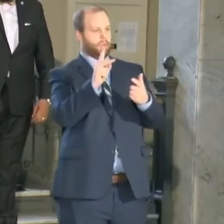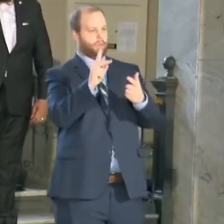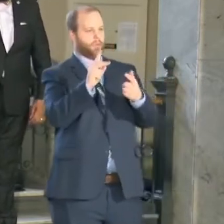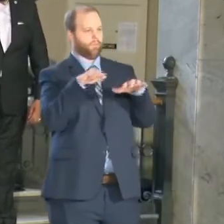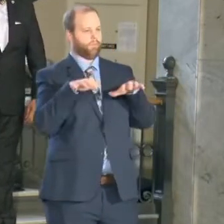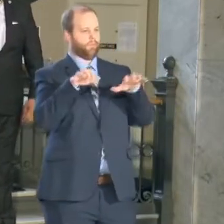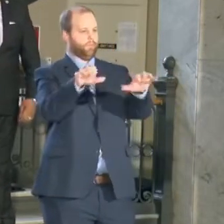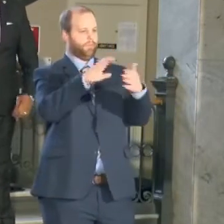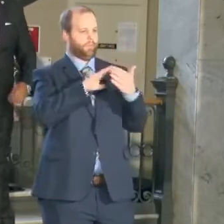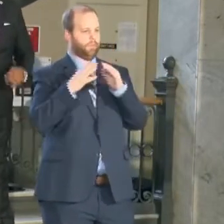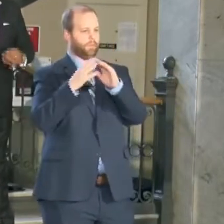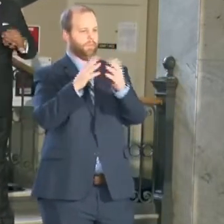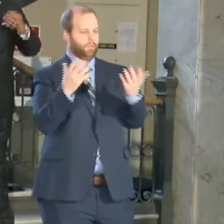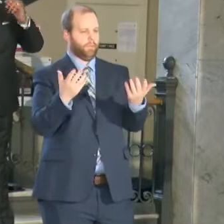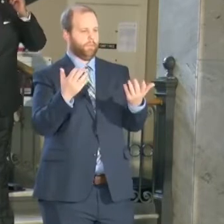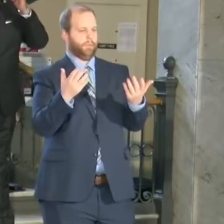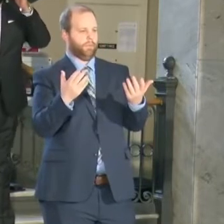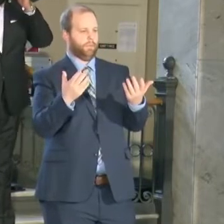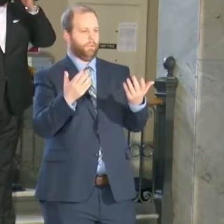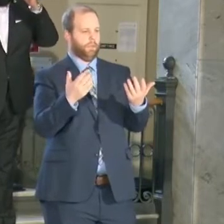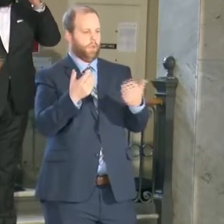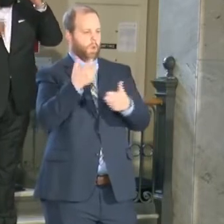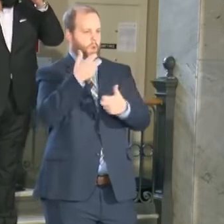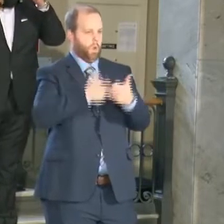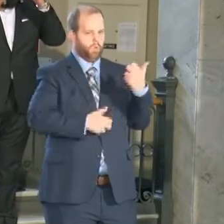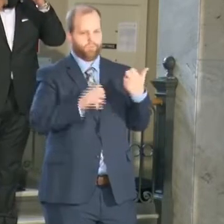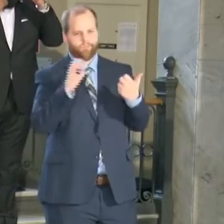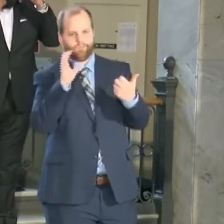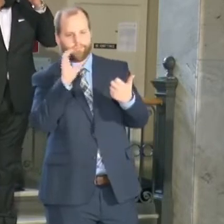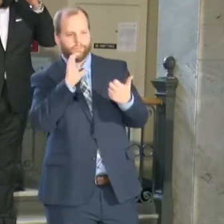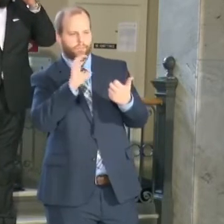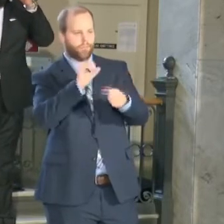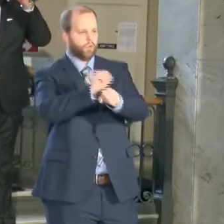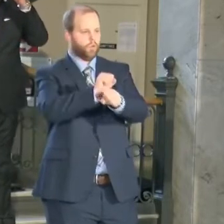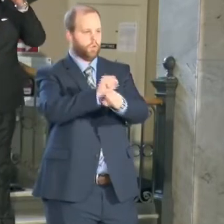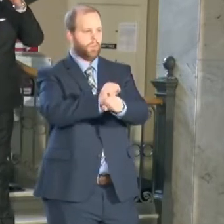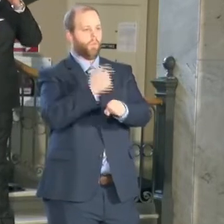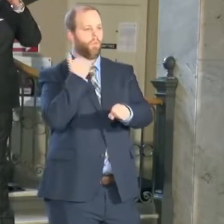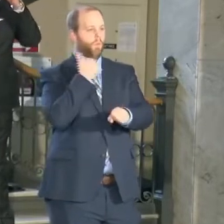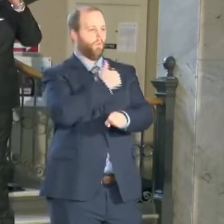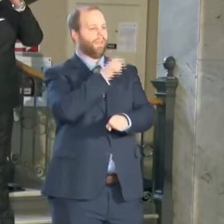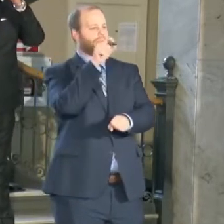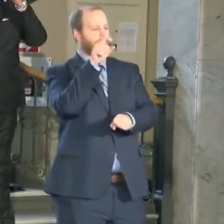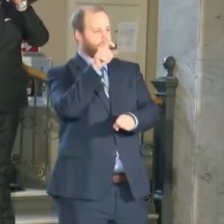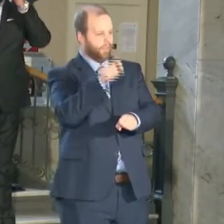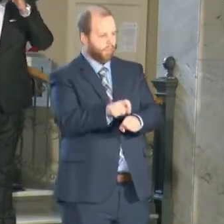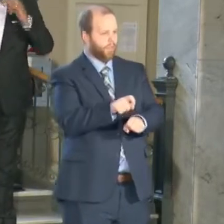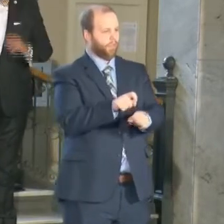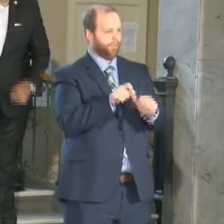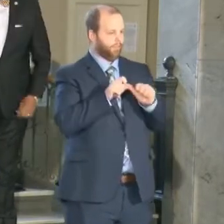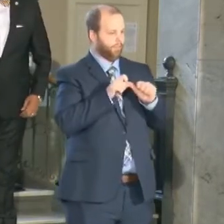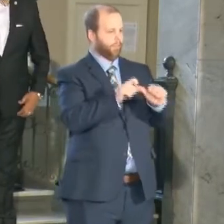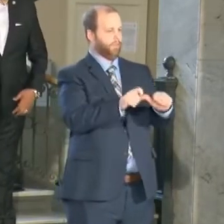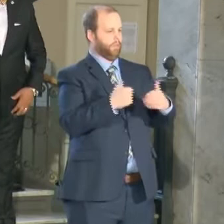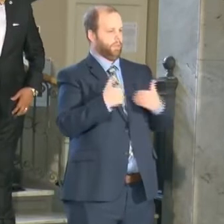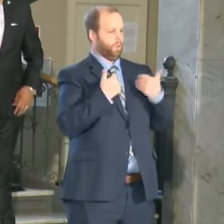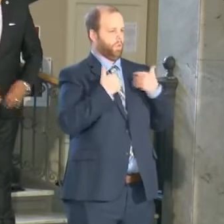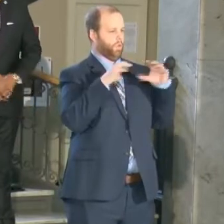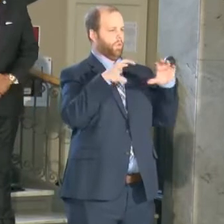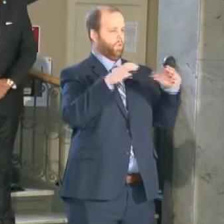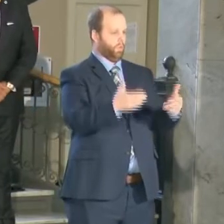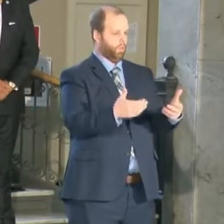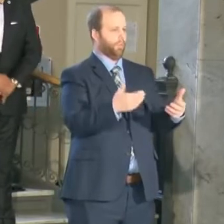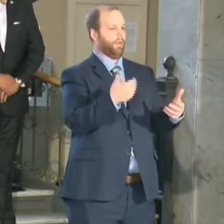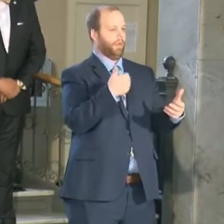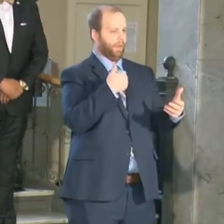so one of the things that we understand is we have to keep our youth and our young adults busy again 11 to 24 11 to 24. so our